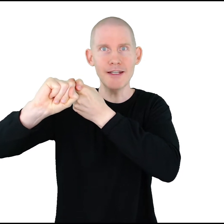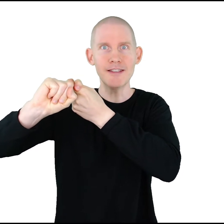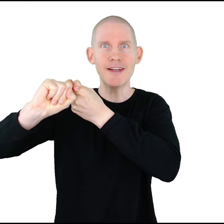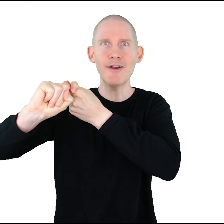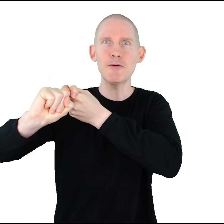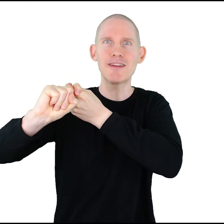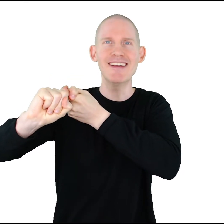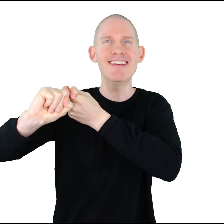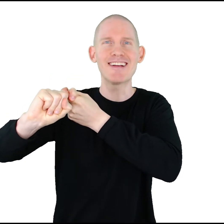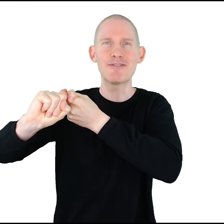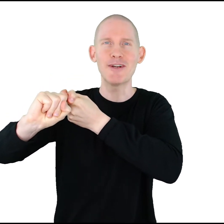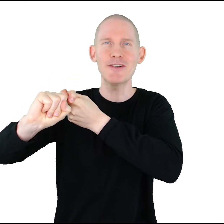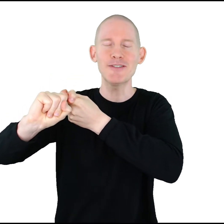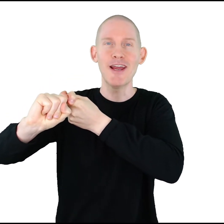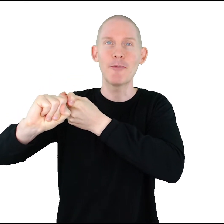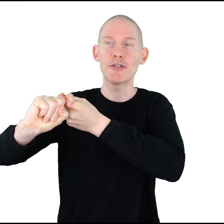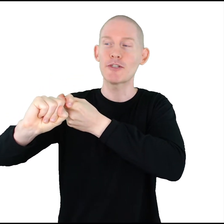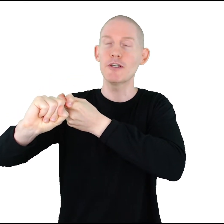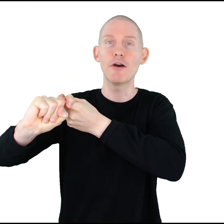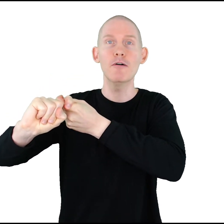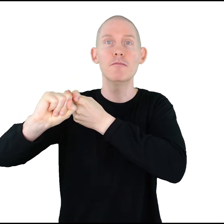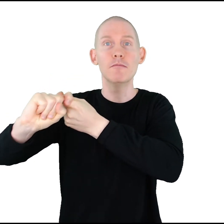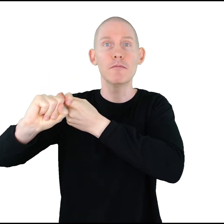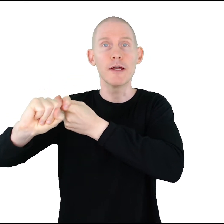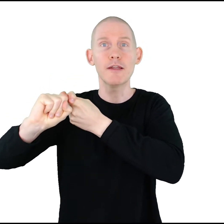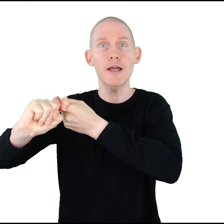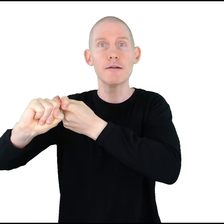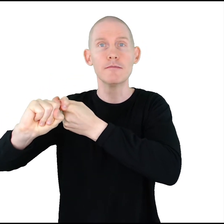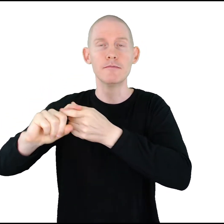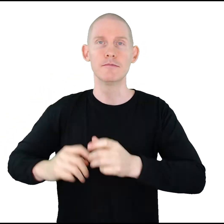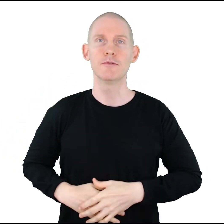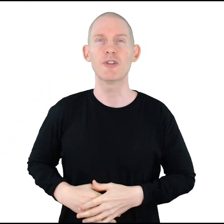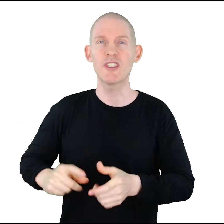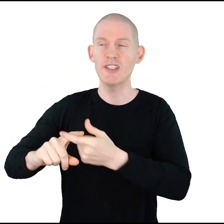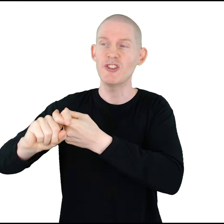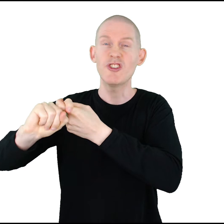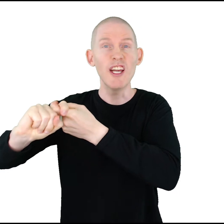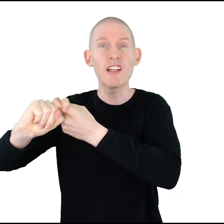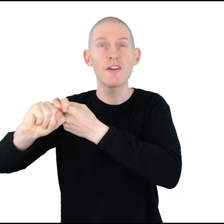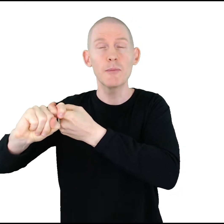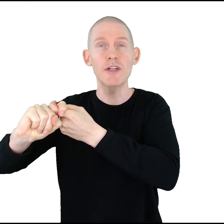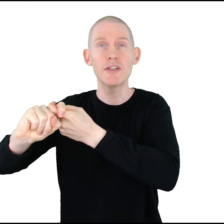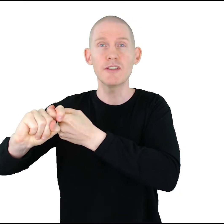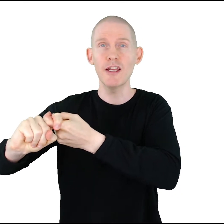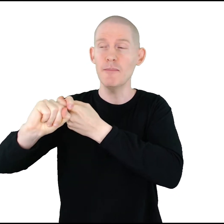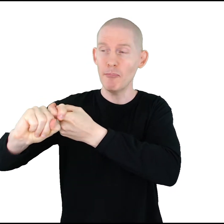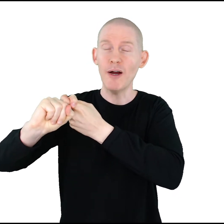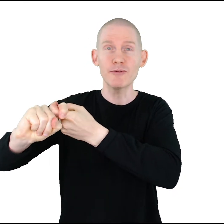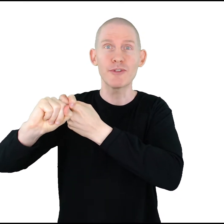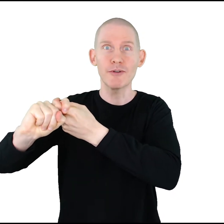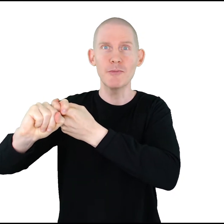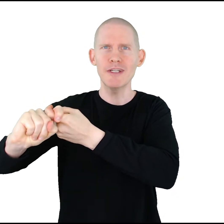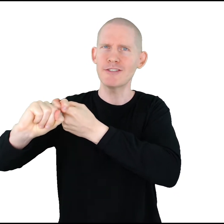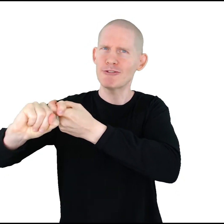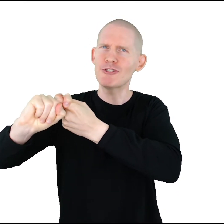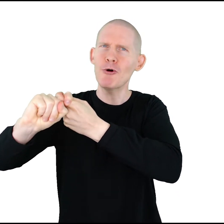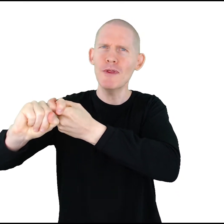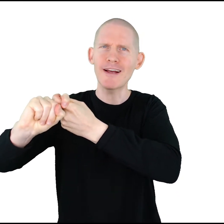linked together at the index fingers, and we're just going to go like that. We're just going to shake a little bit, you could say, bounce a little bit to show that